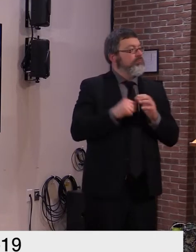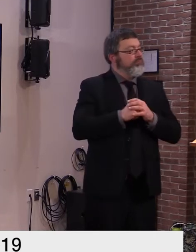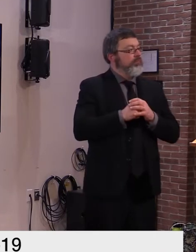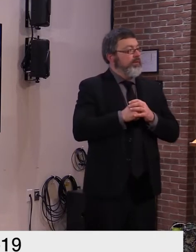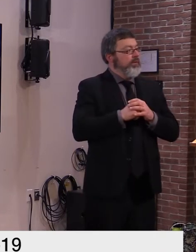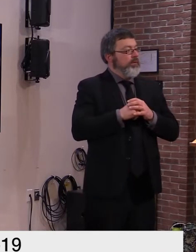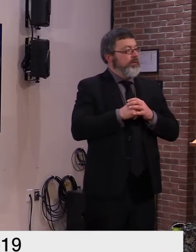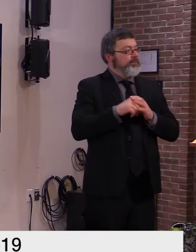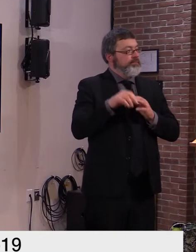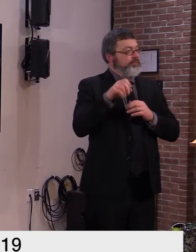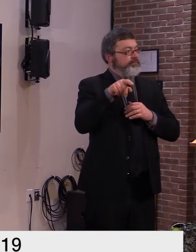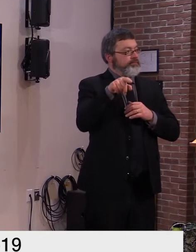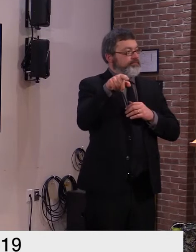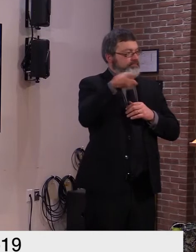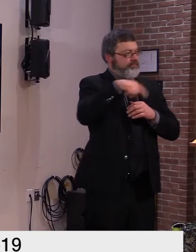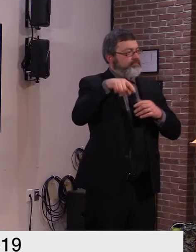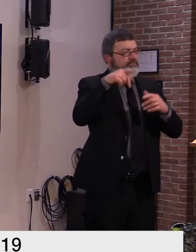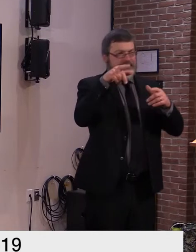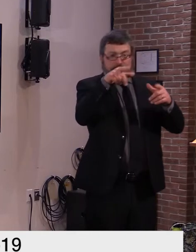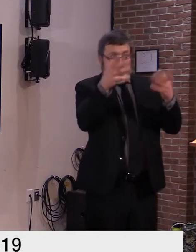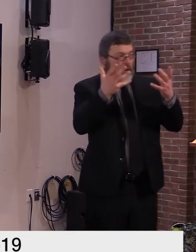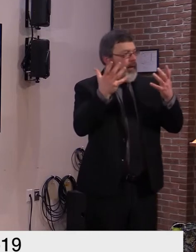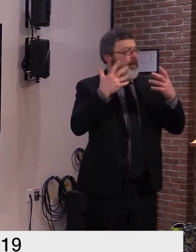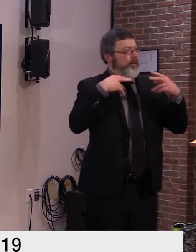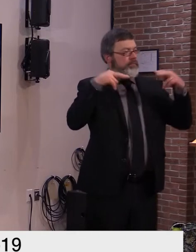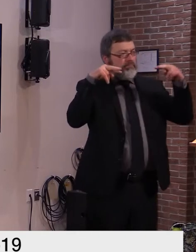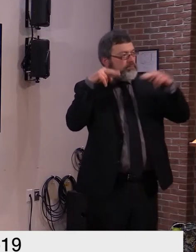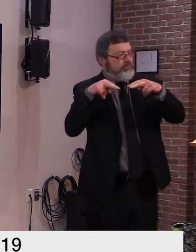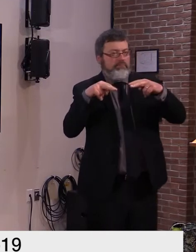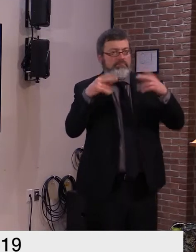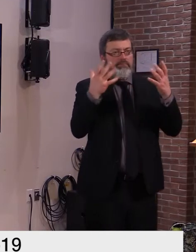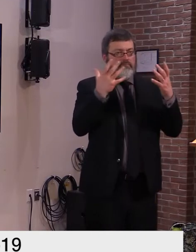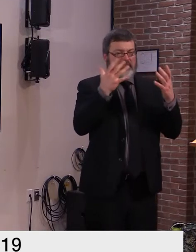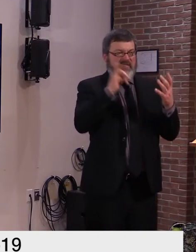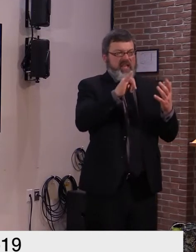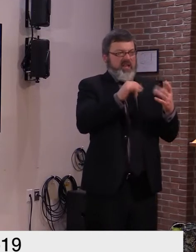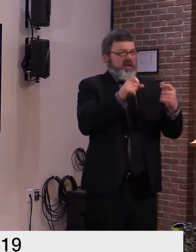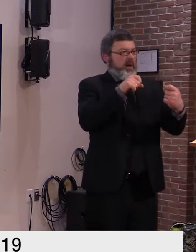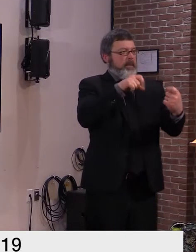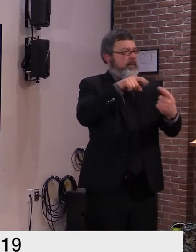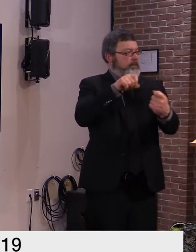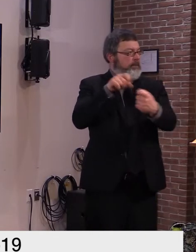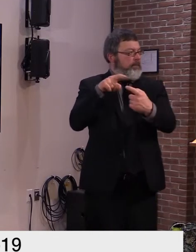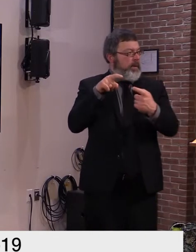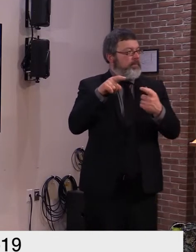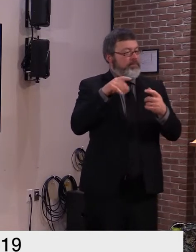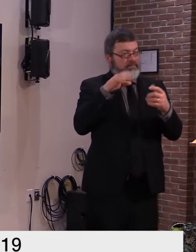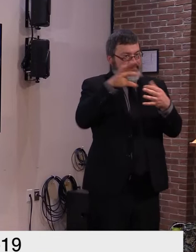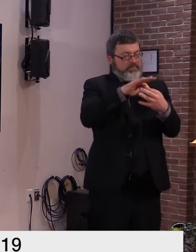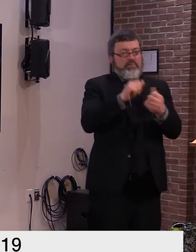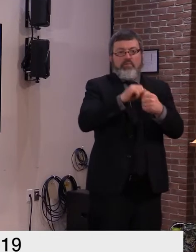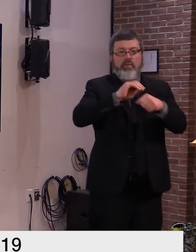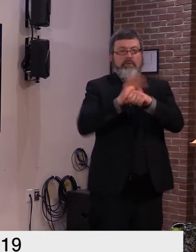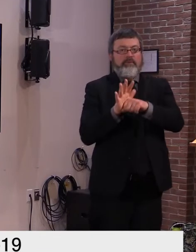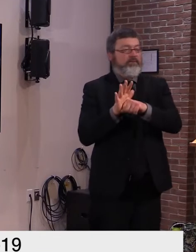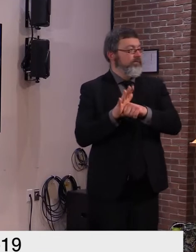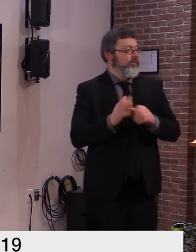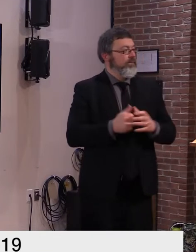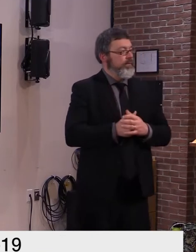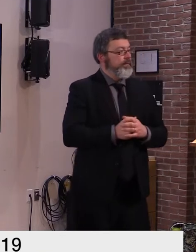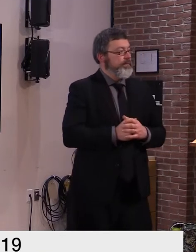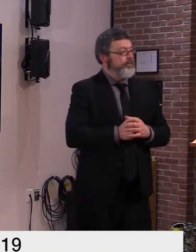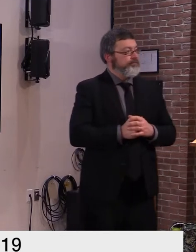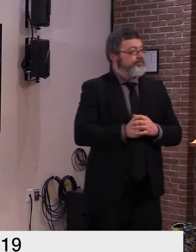information of protective actions related to the ongoing pandemic vermont alert is a trusted resource